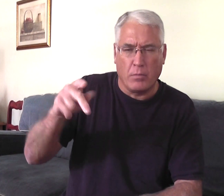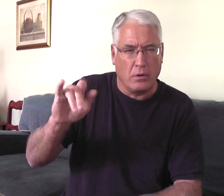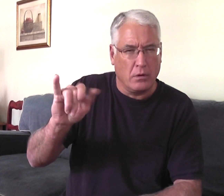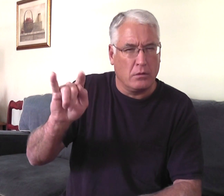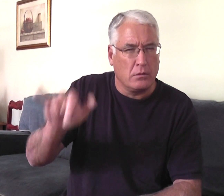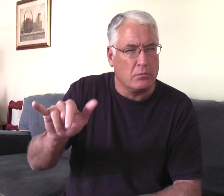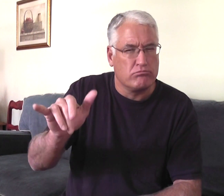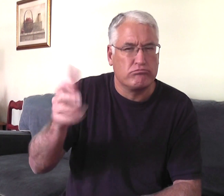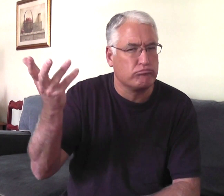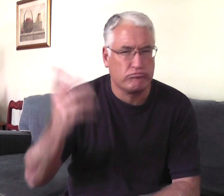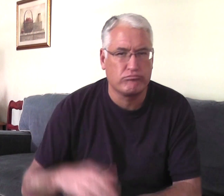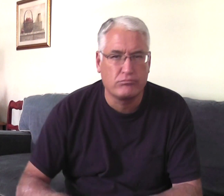hospitality?